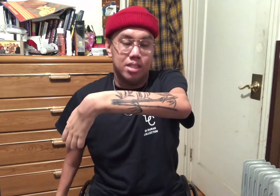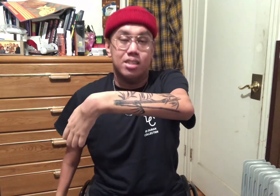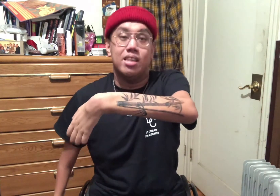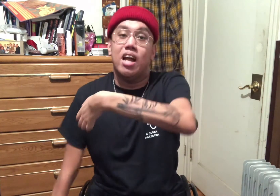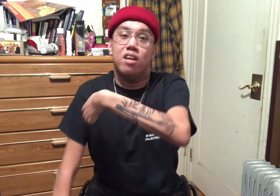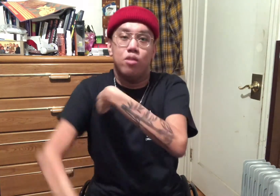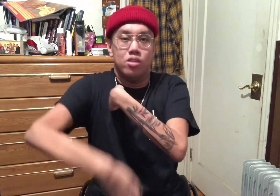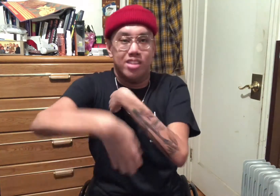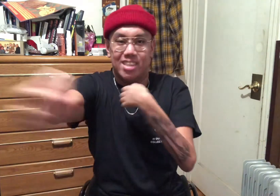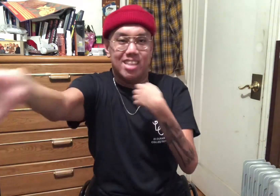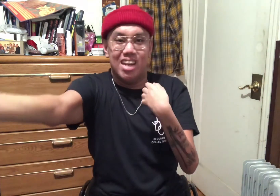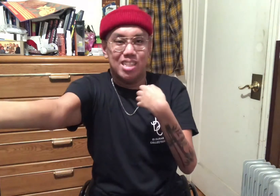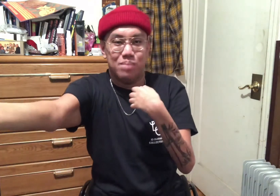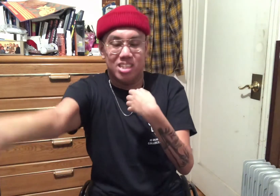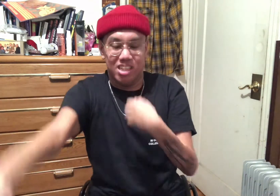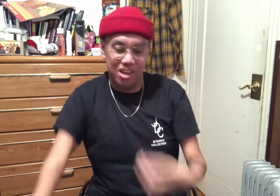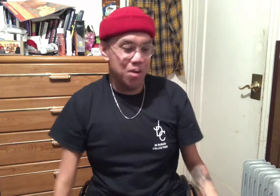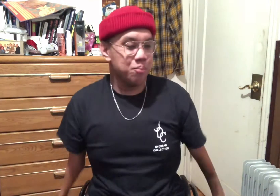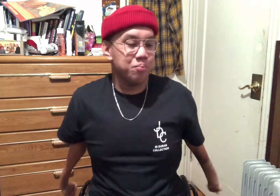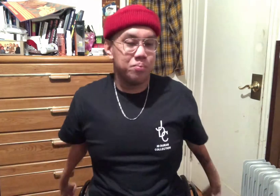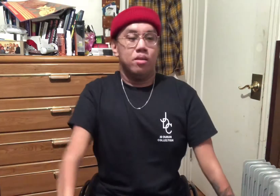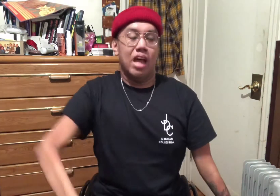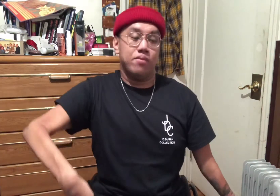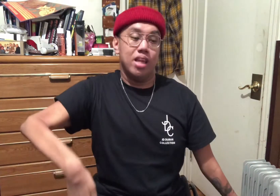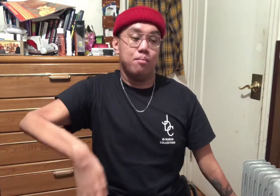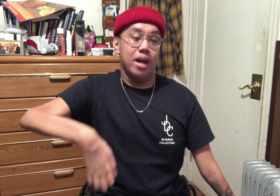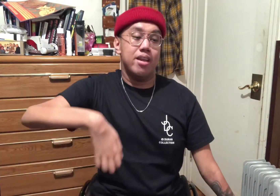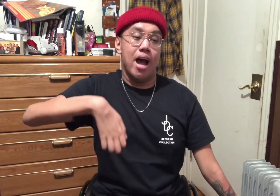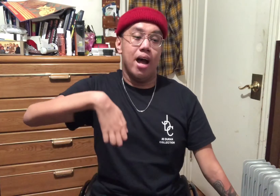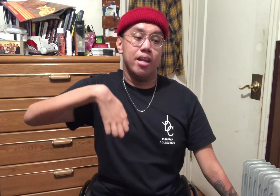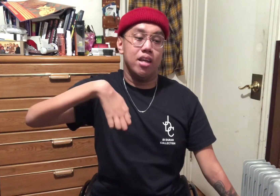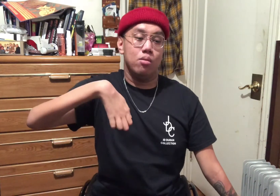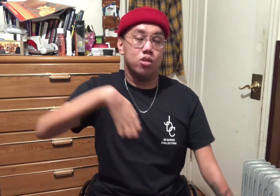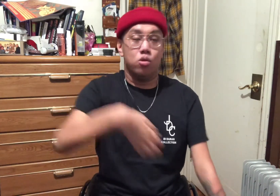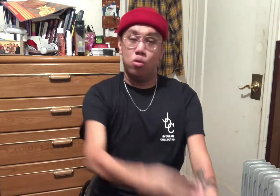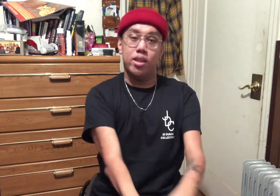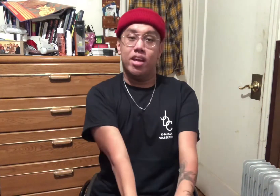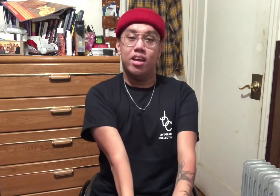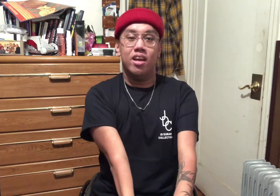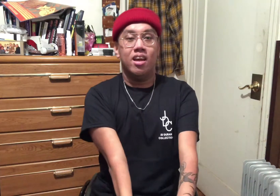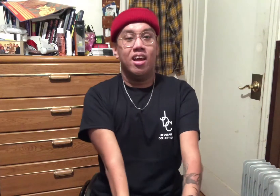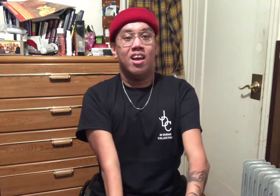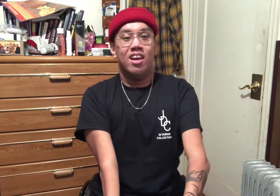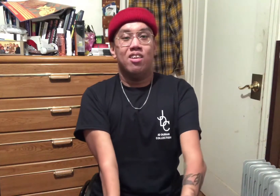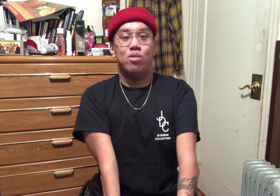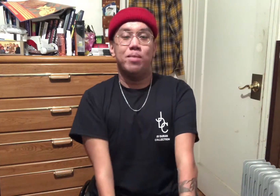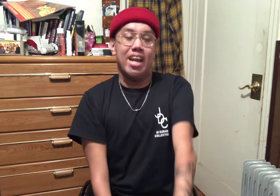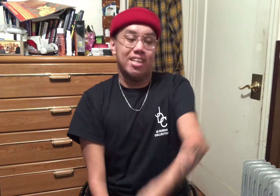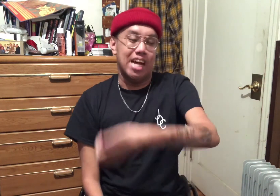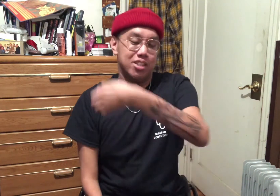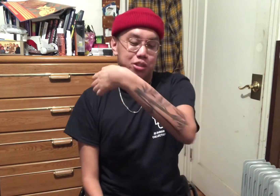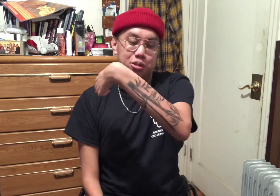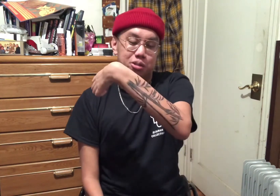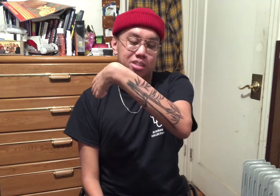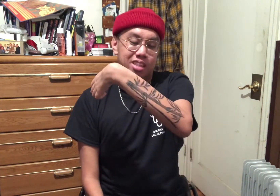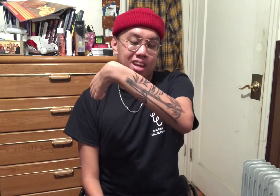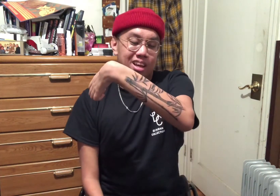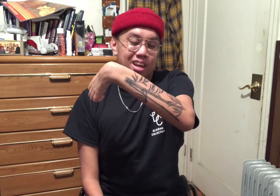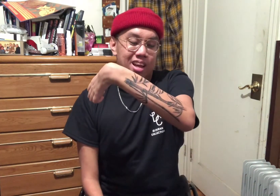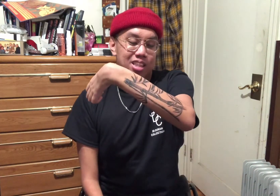none of those things that I just mentioned. And thankfully, my dad, he was cool with it, with me getting tattoos. To